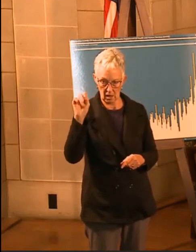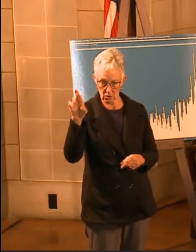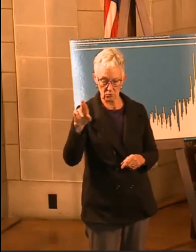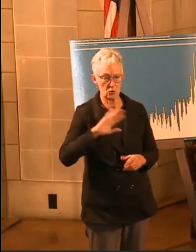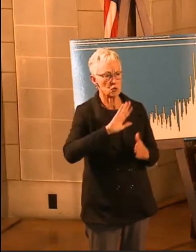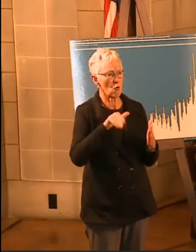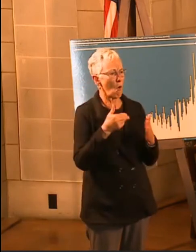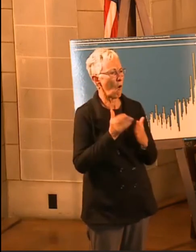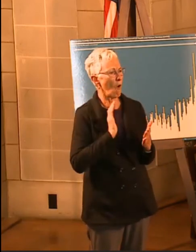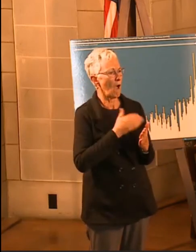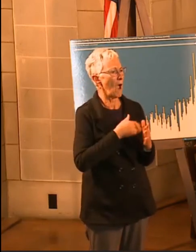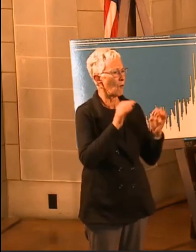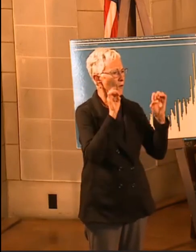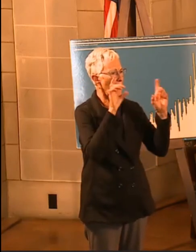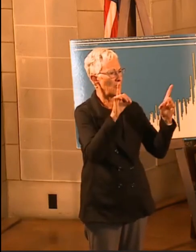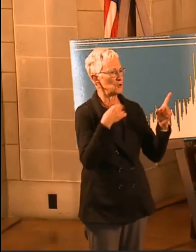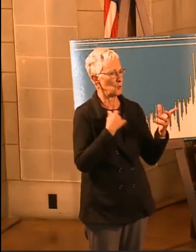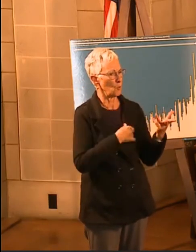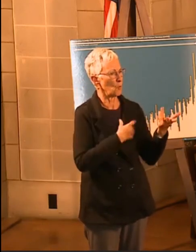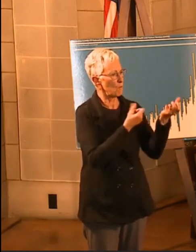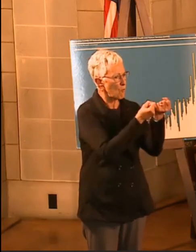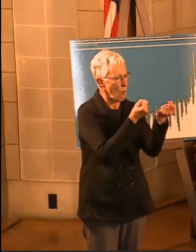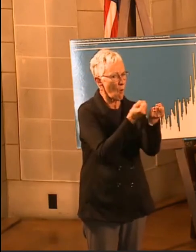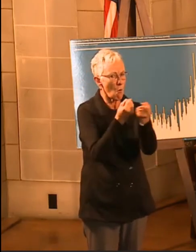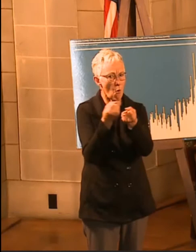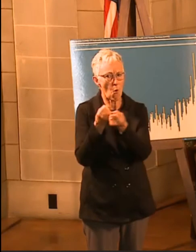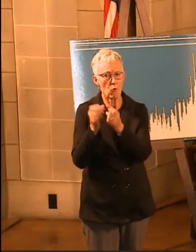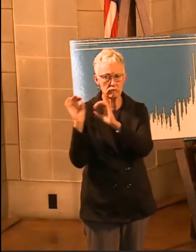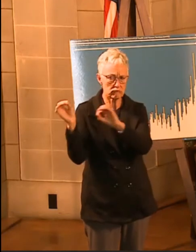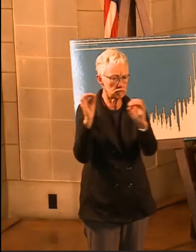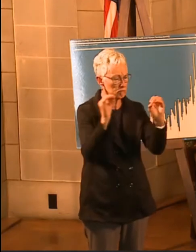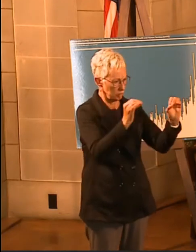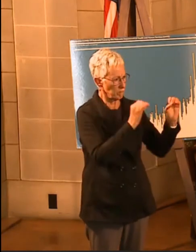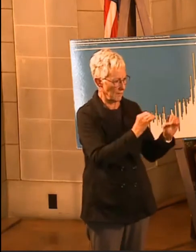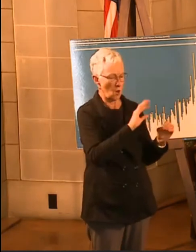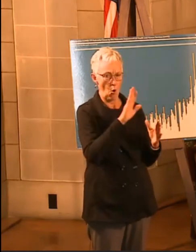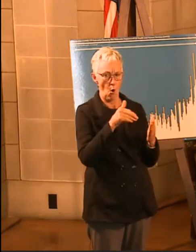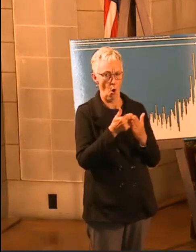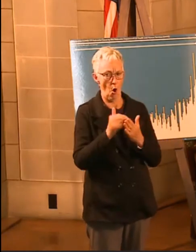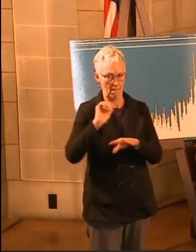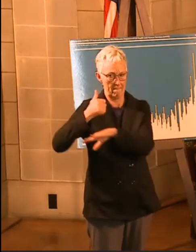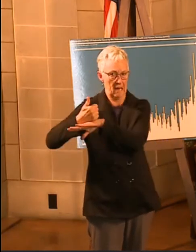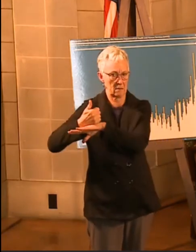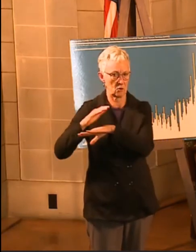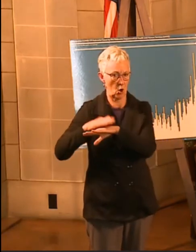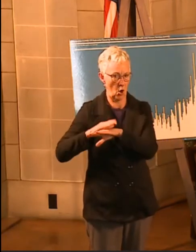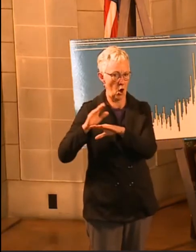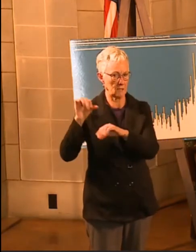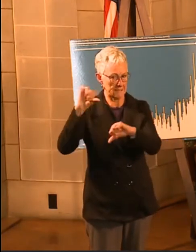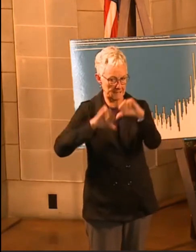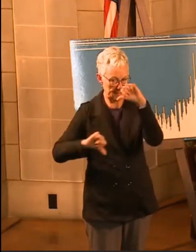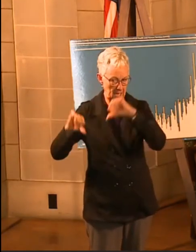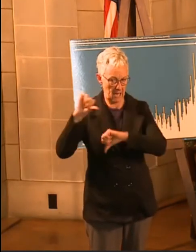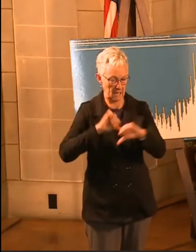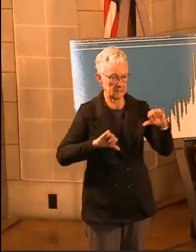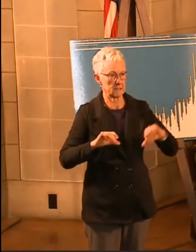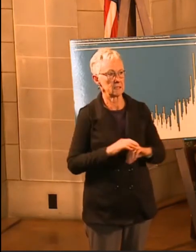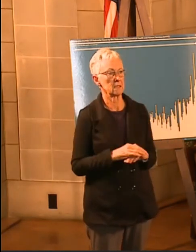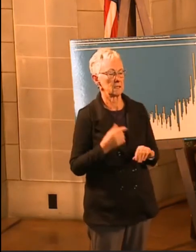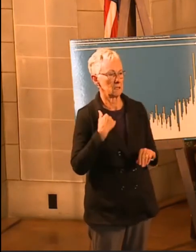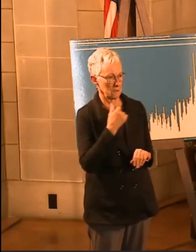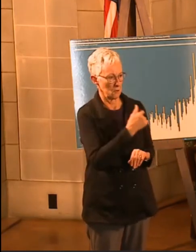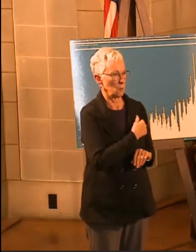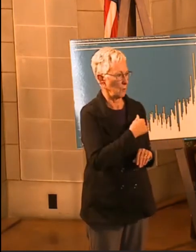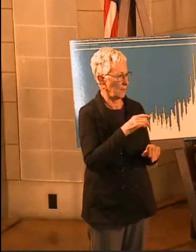are based on science, the same science that we rely on for finding the right cancer treatments, for formulating the pill